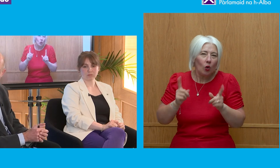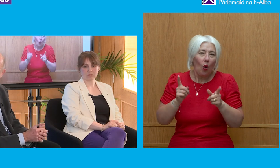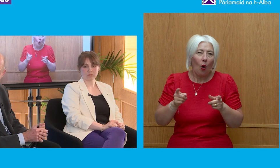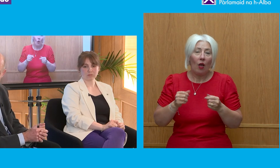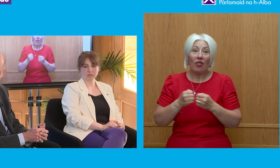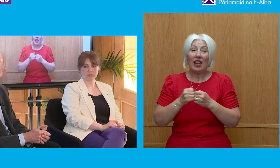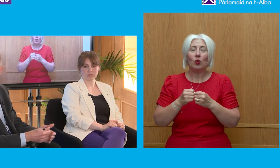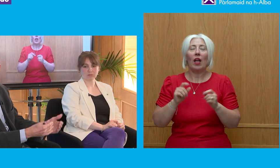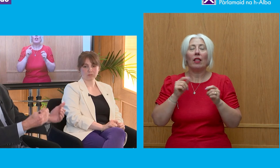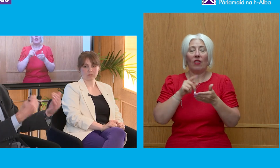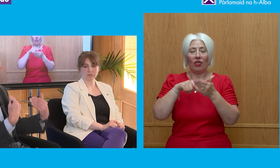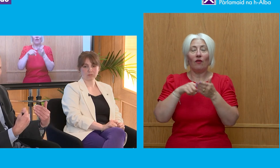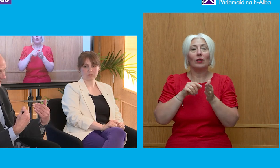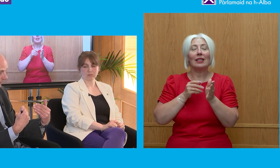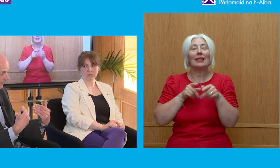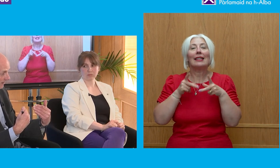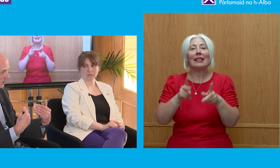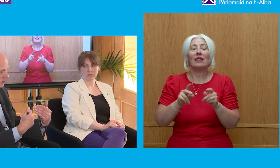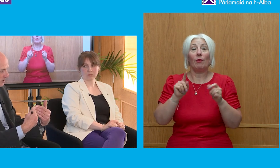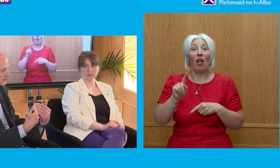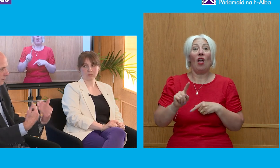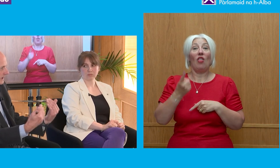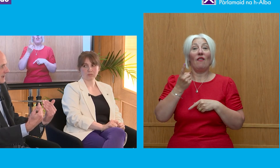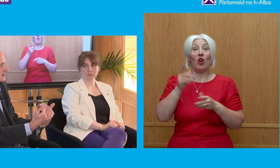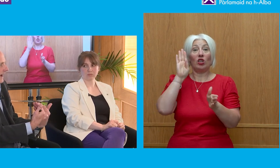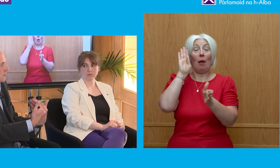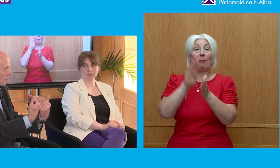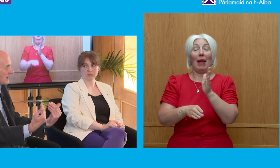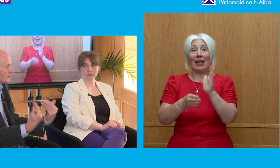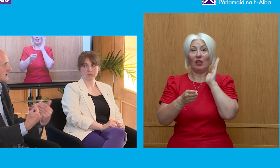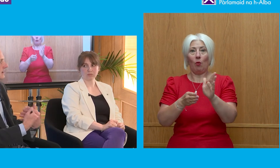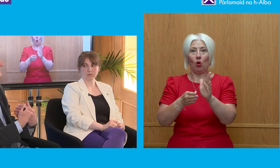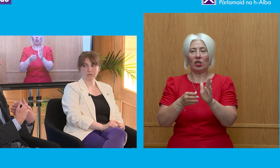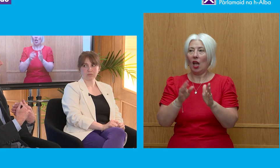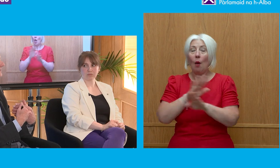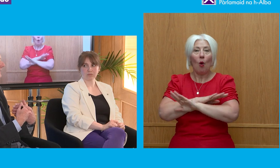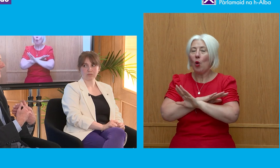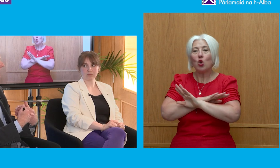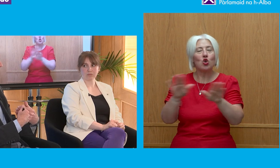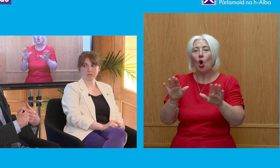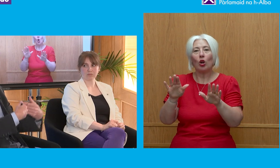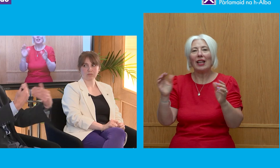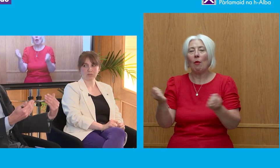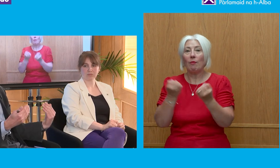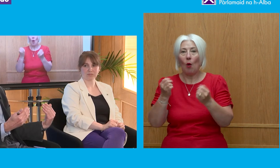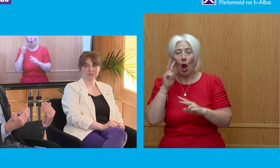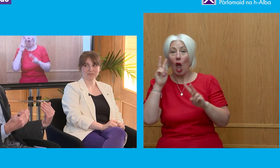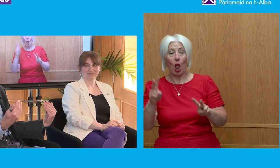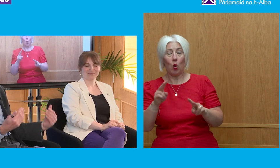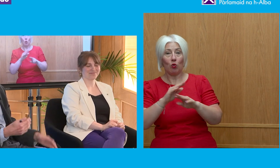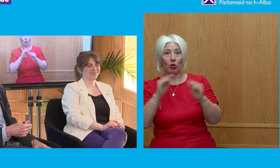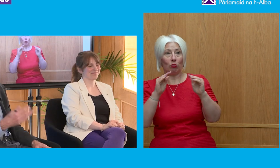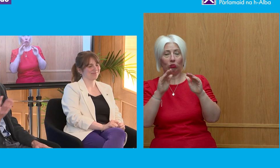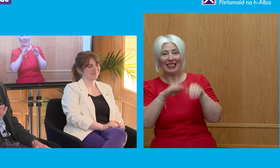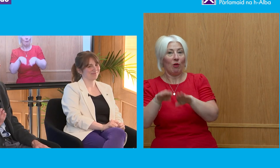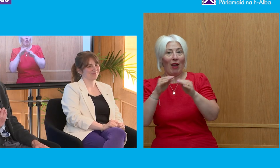first-past-the-place system, which, when you're out of power, looks what it is, outrageously undemocratic. But when it works for you and you